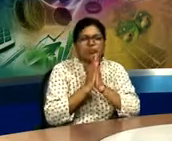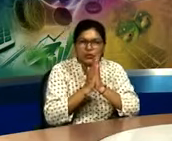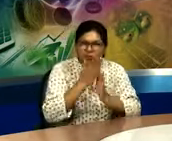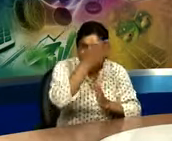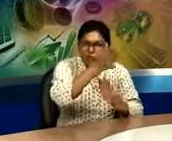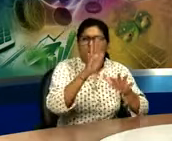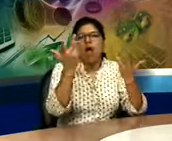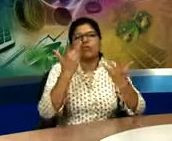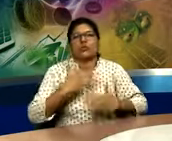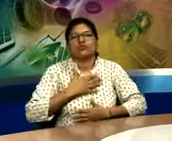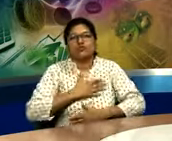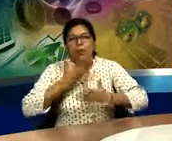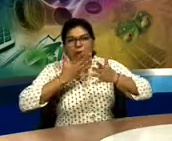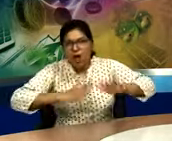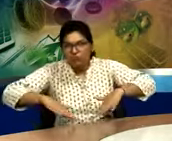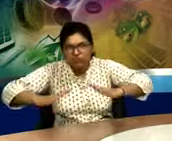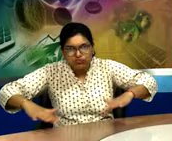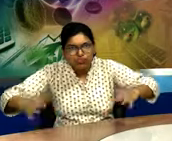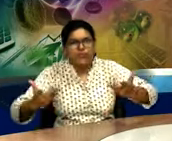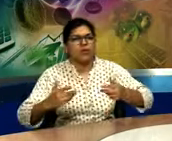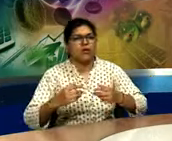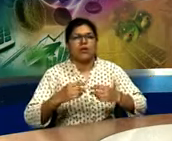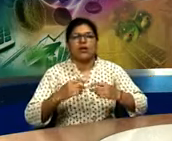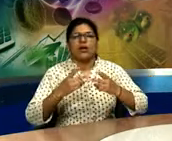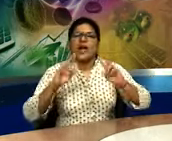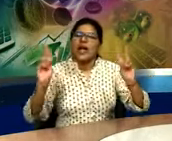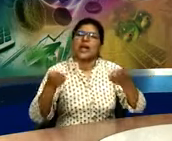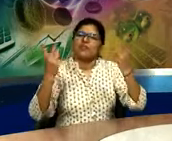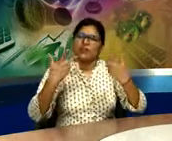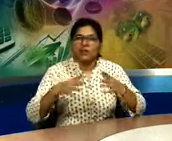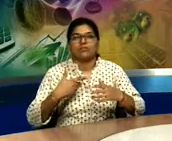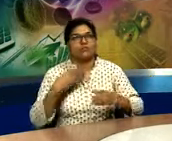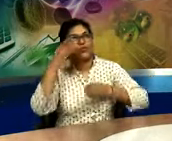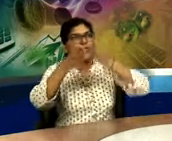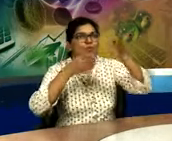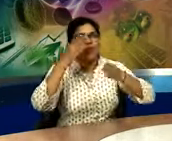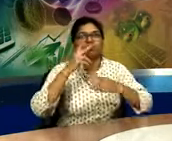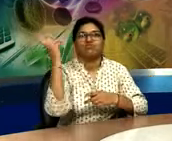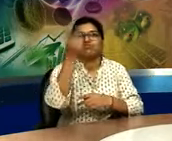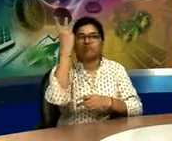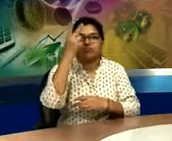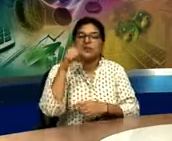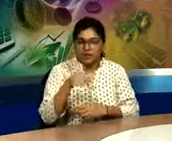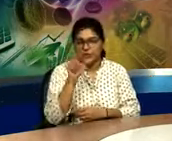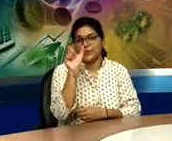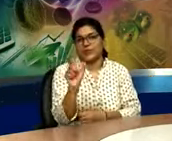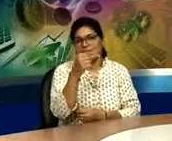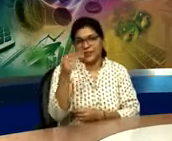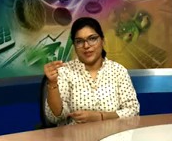Explore. means to know, to inquire and to